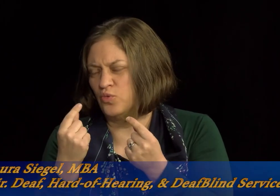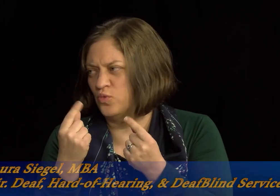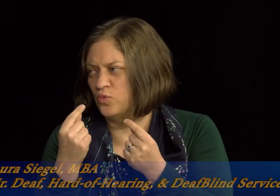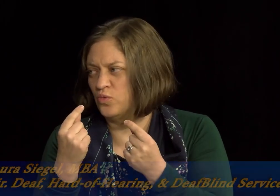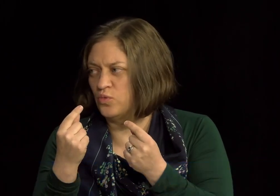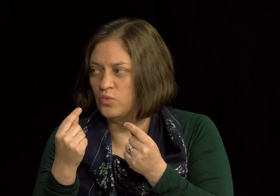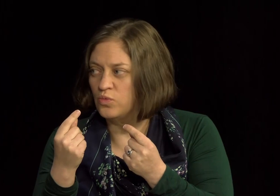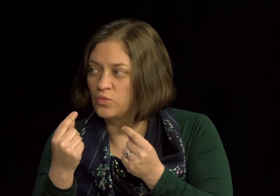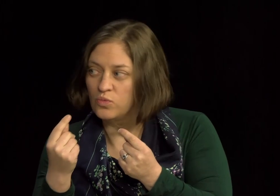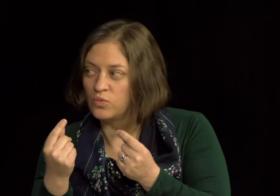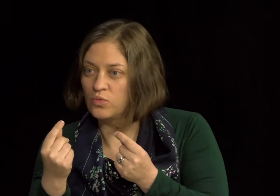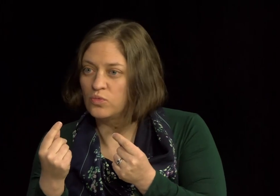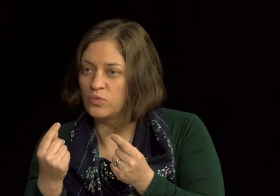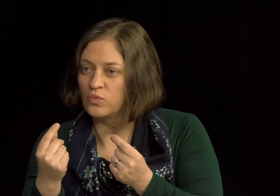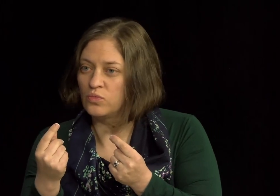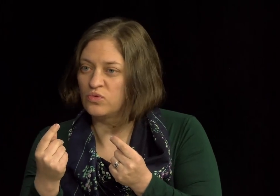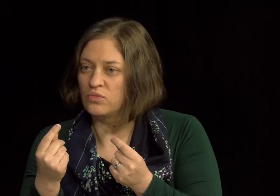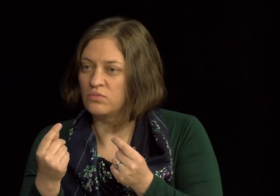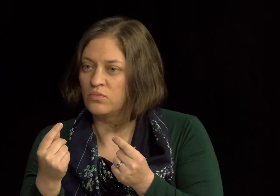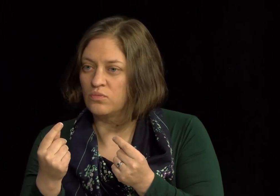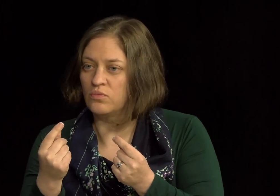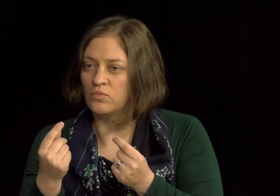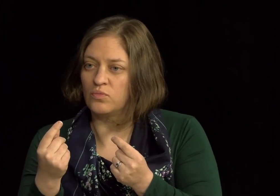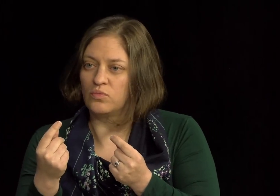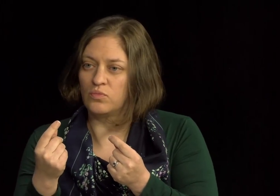missions and goals of your division that works with Dale?